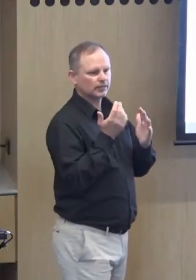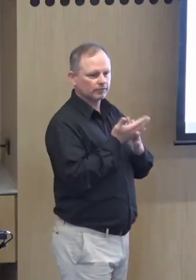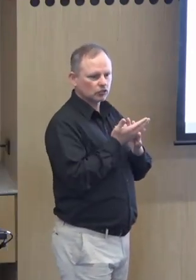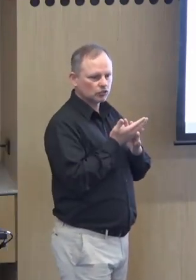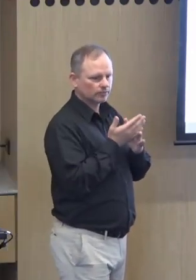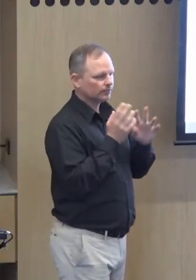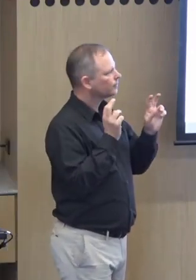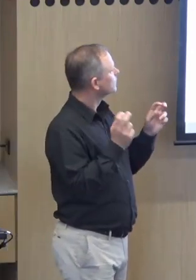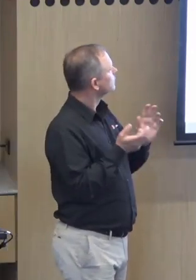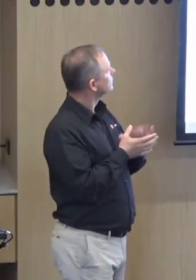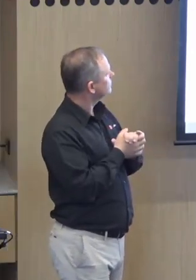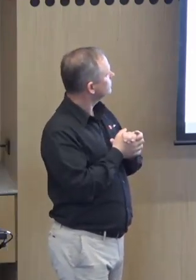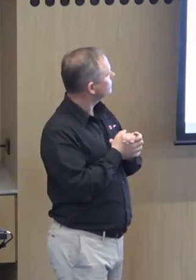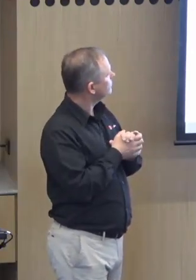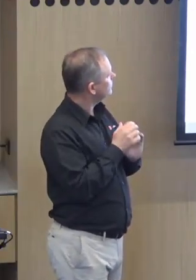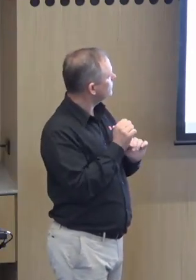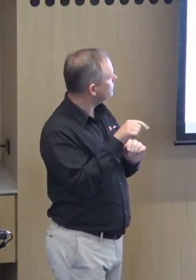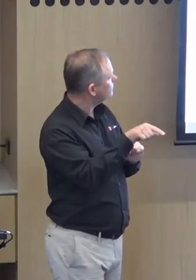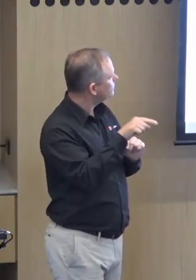Okay. Number five is the early intervention.